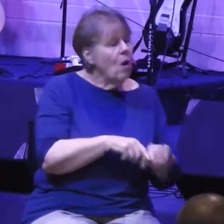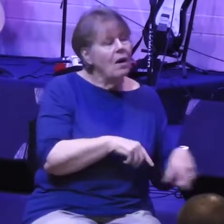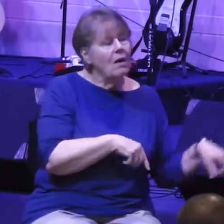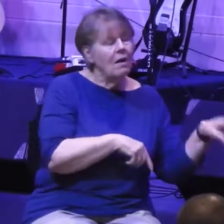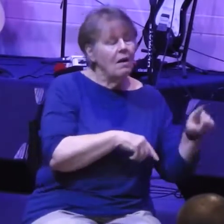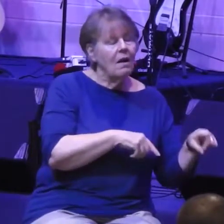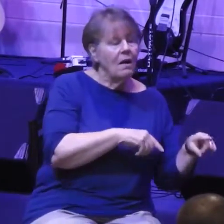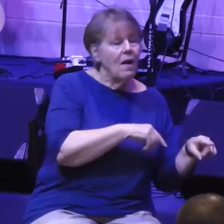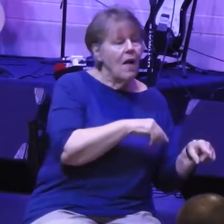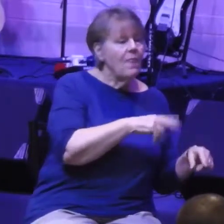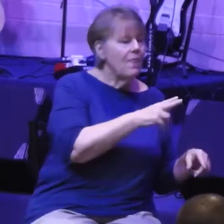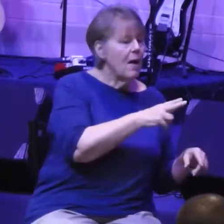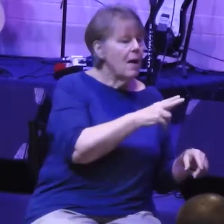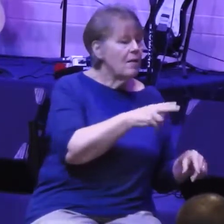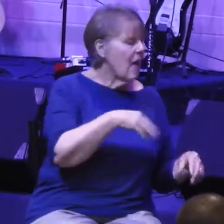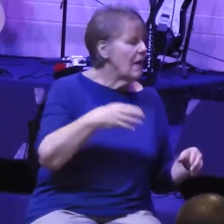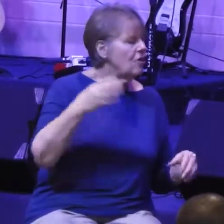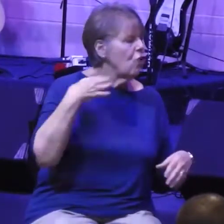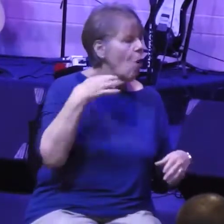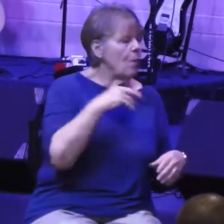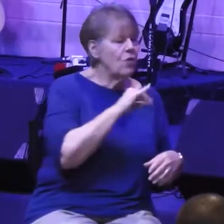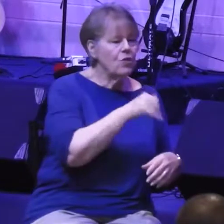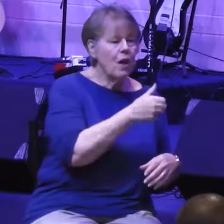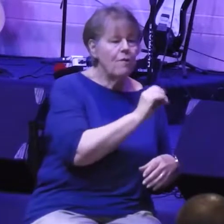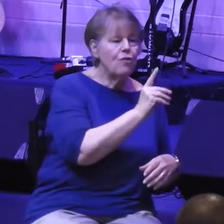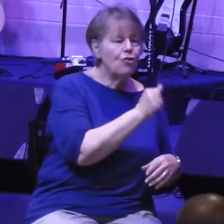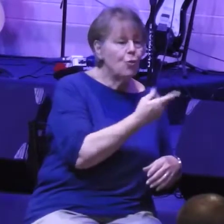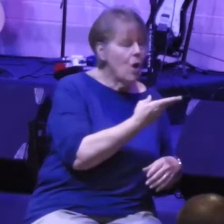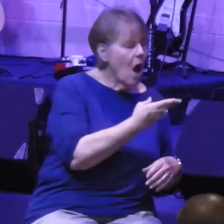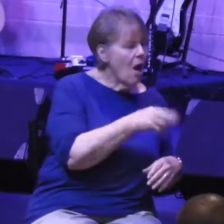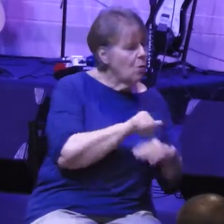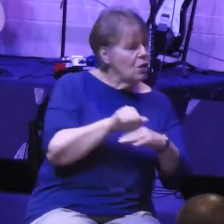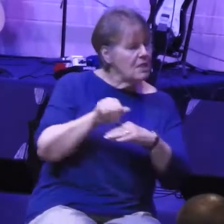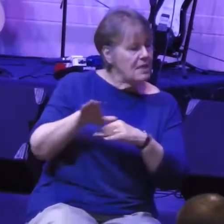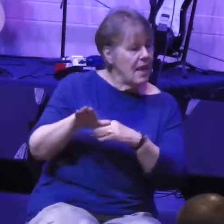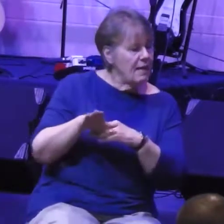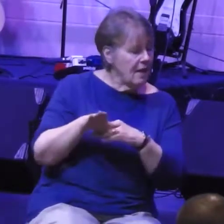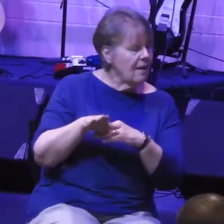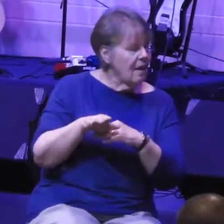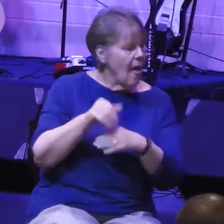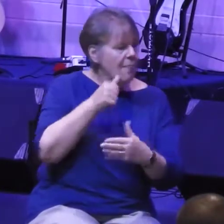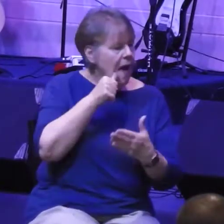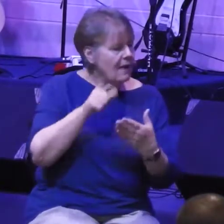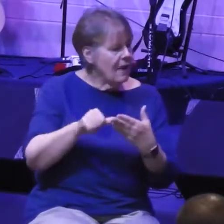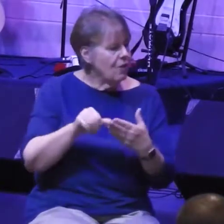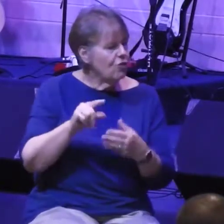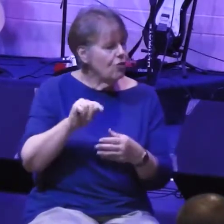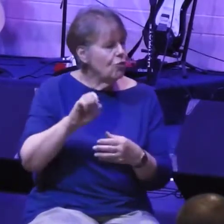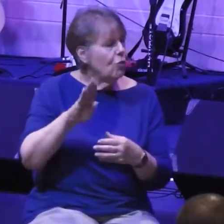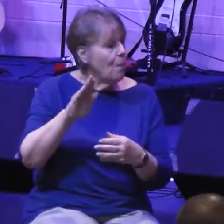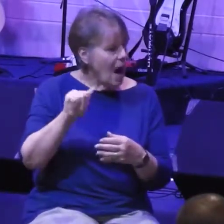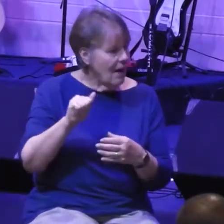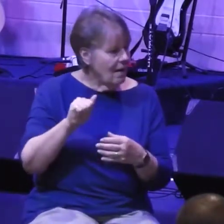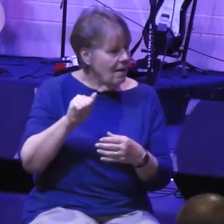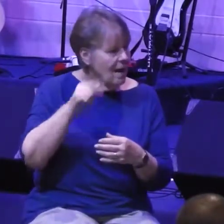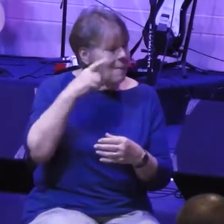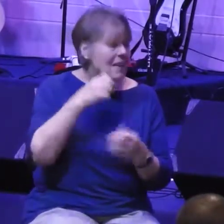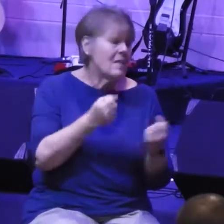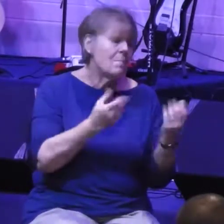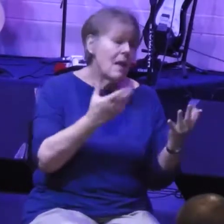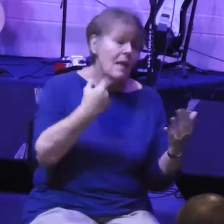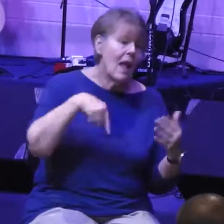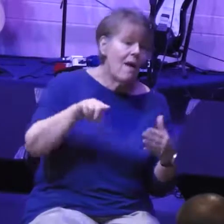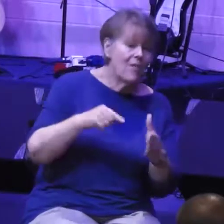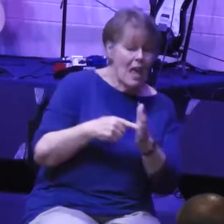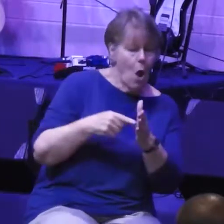to Tobiah and replies from Tobiah kept coming to them. For many in Judah were under oath to him since he was